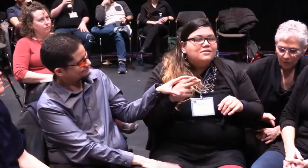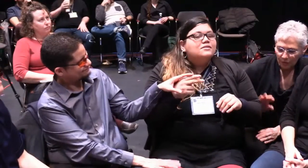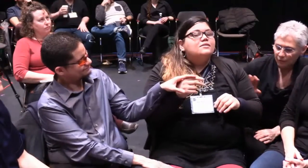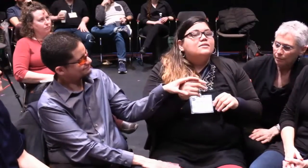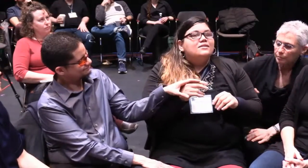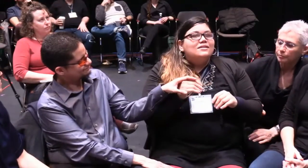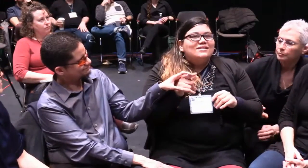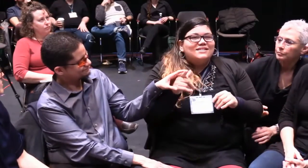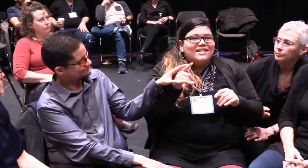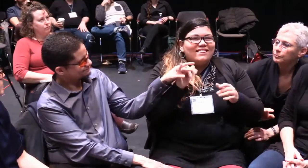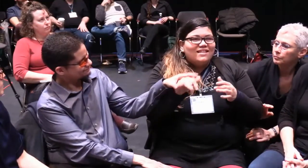So Yash speaking.